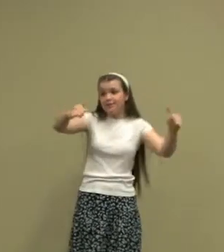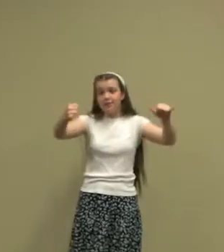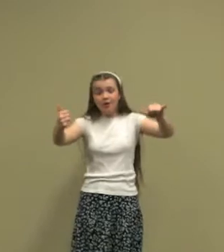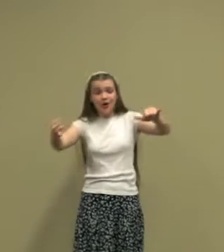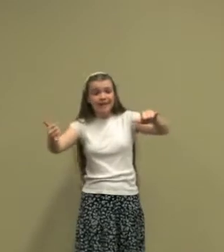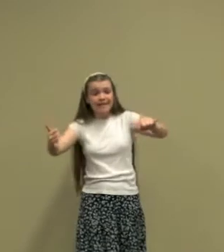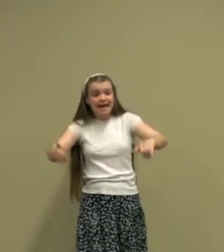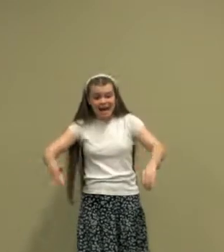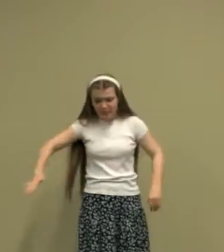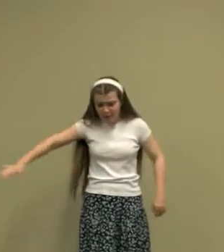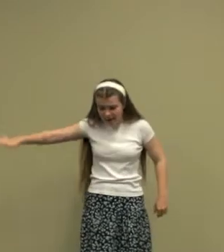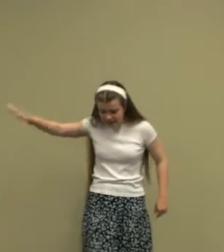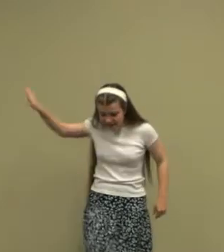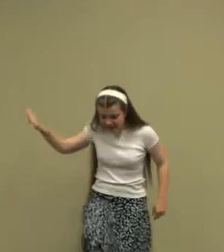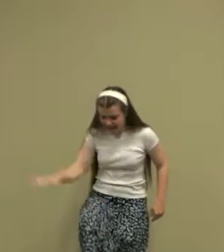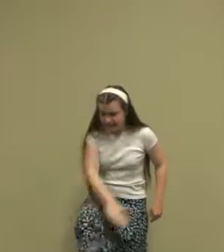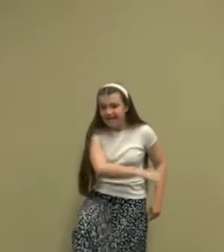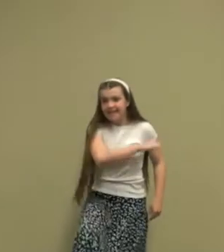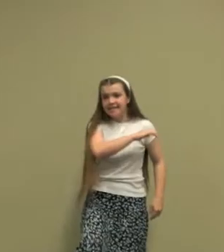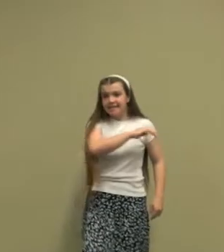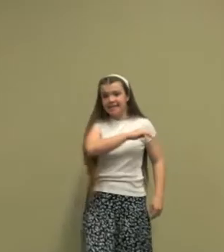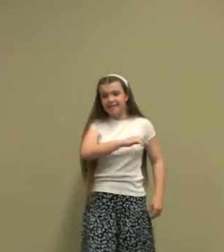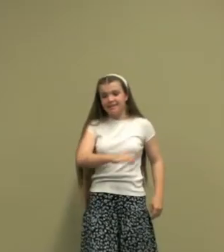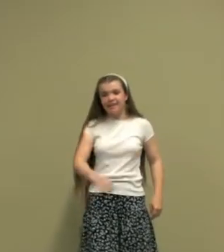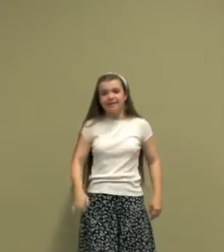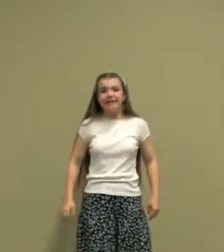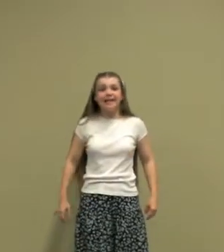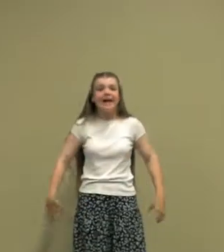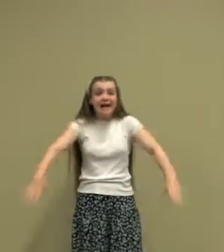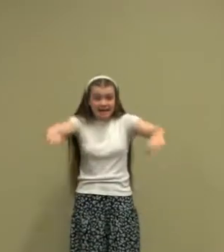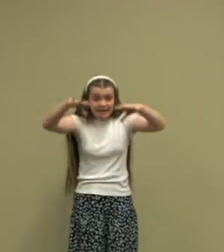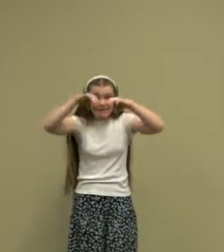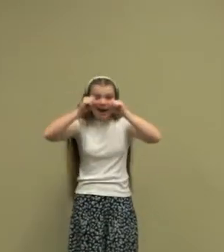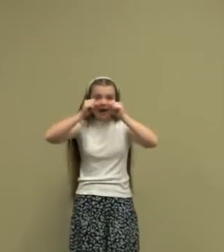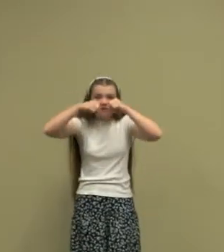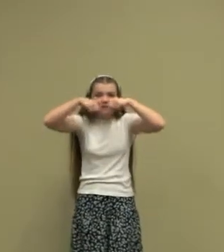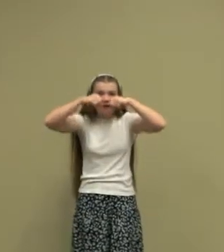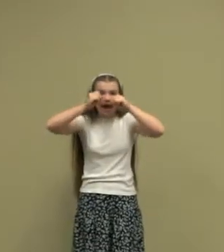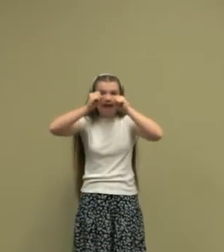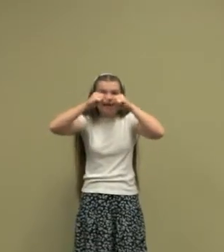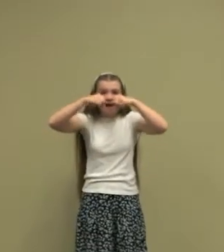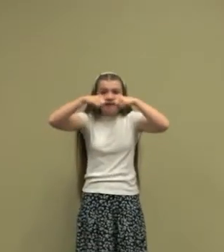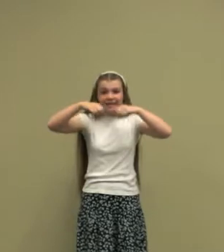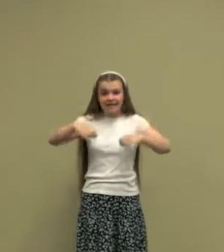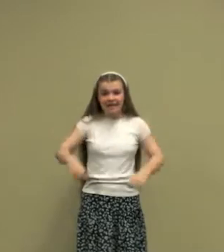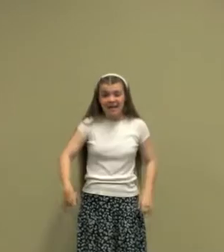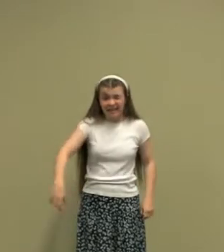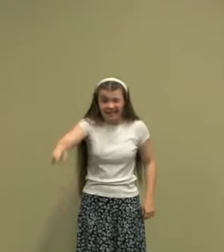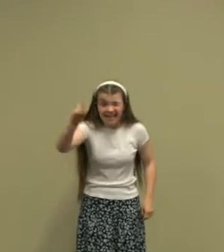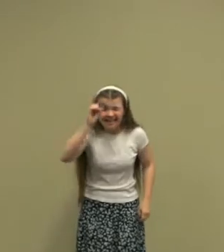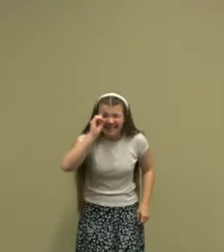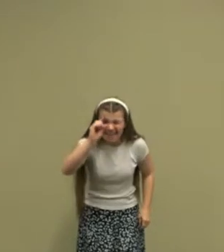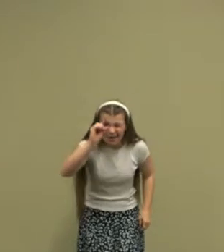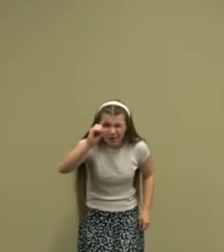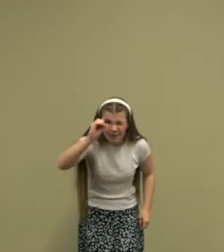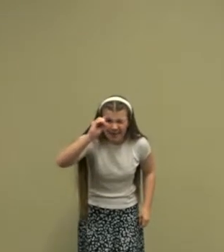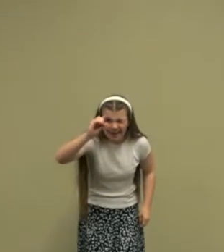toys. And when he skinned his little knee, he might have cried like, like little me.